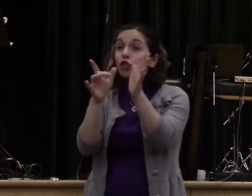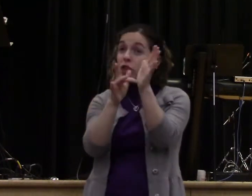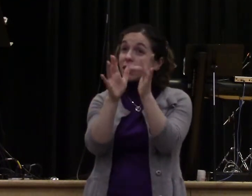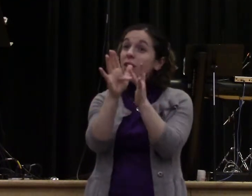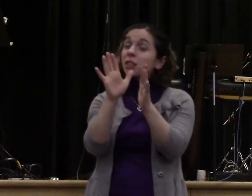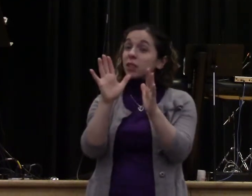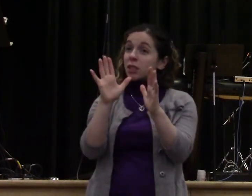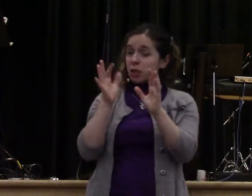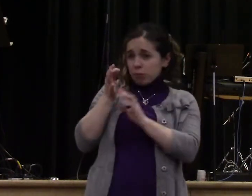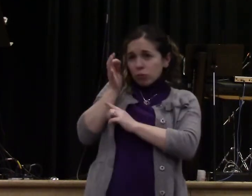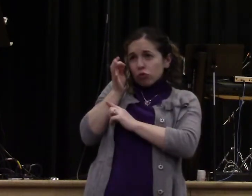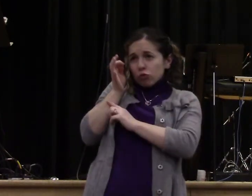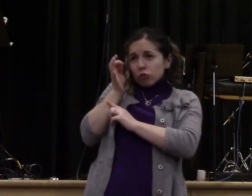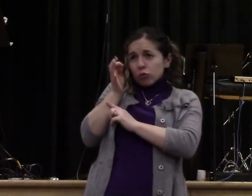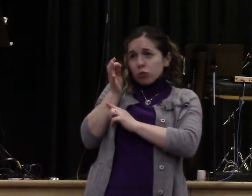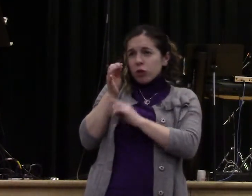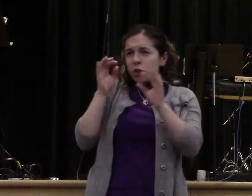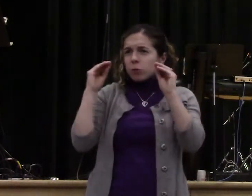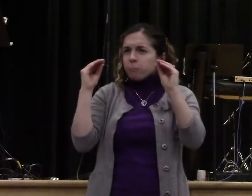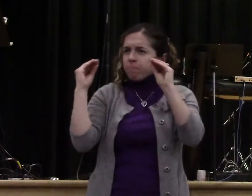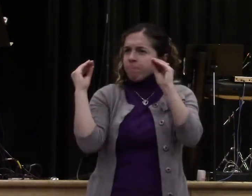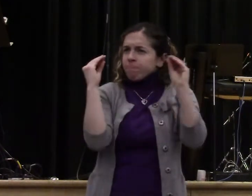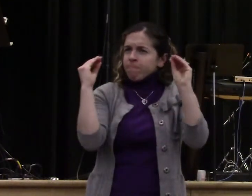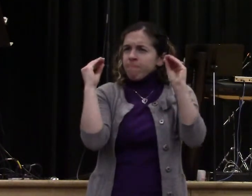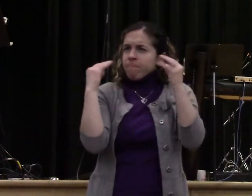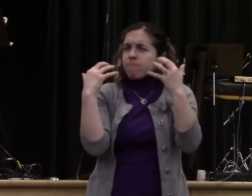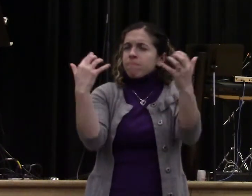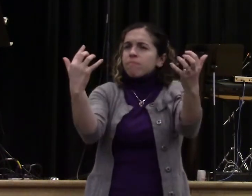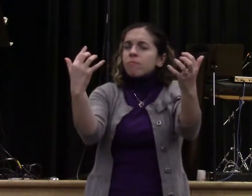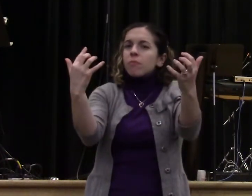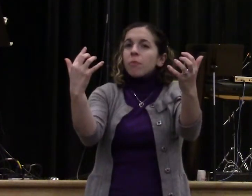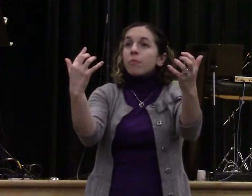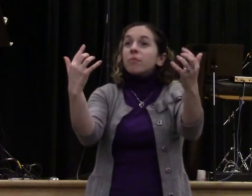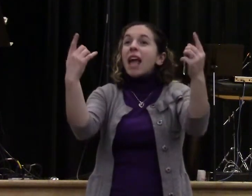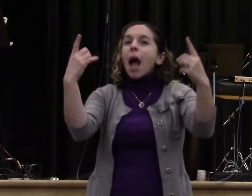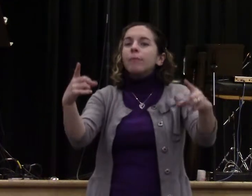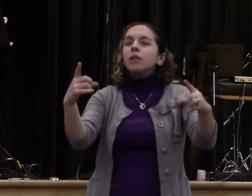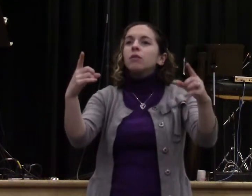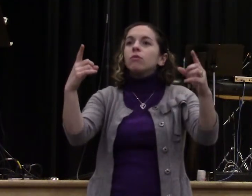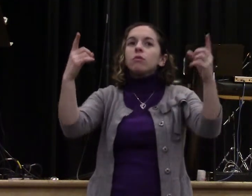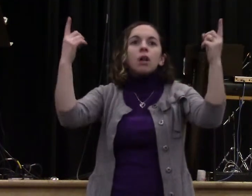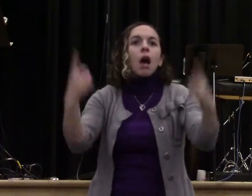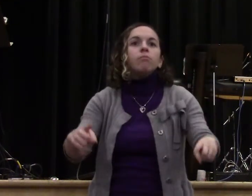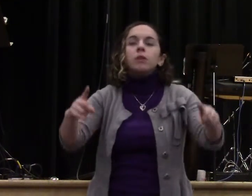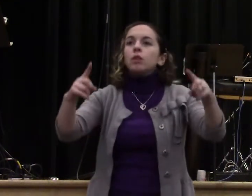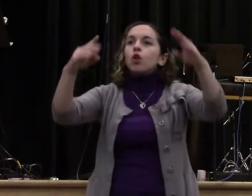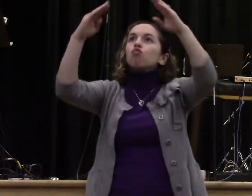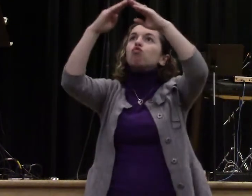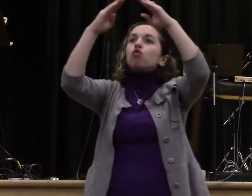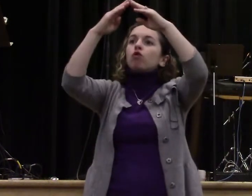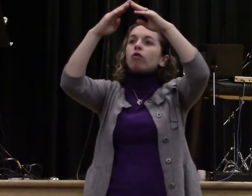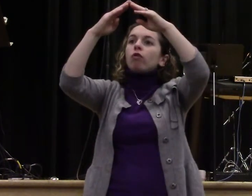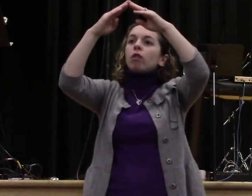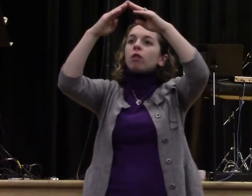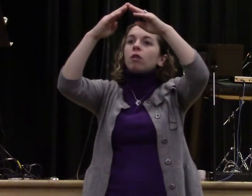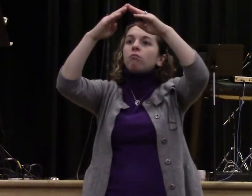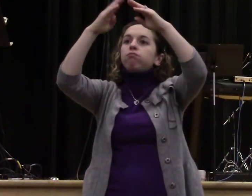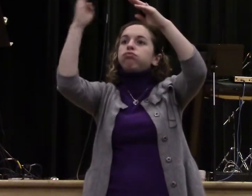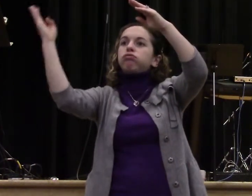with his needs and they took that person's need as their own. And that's where unity starts happening when we start